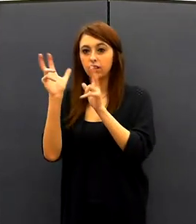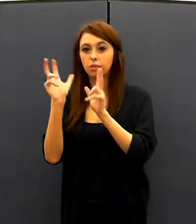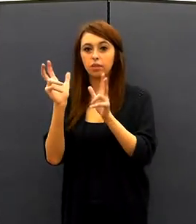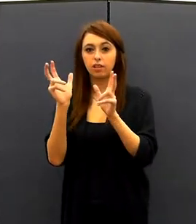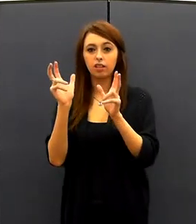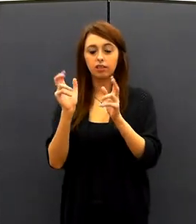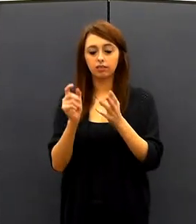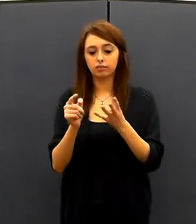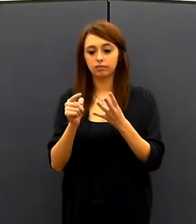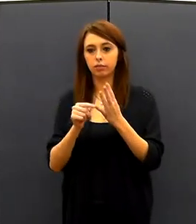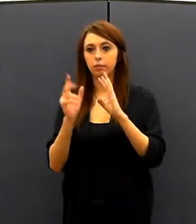sports, basketball.